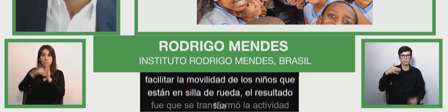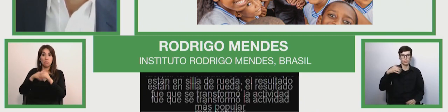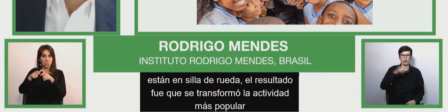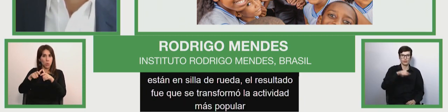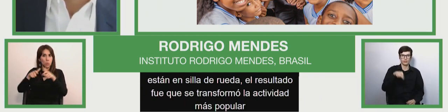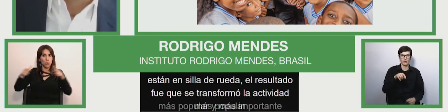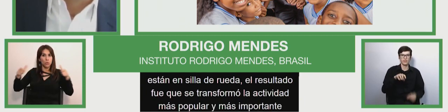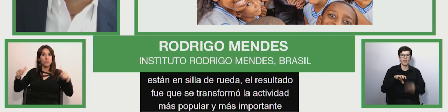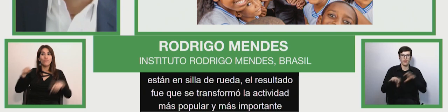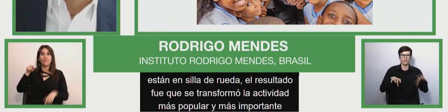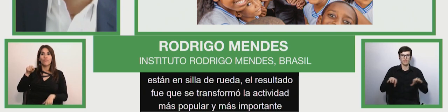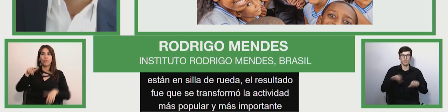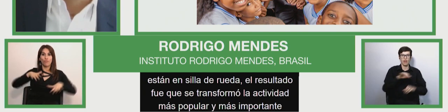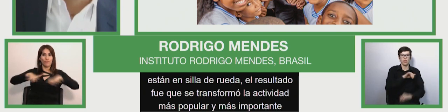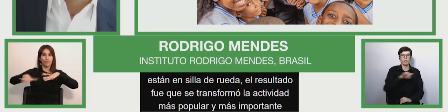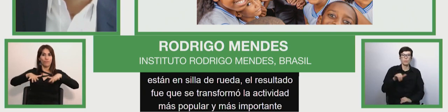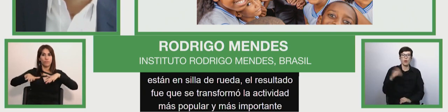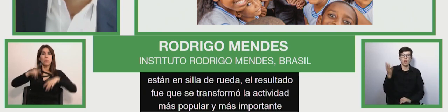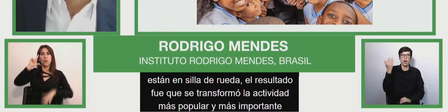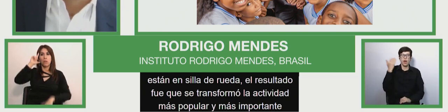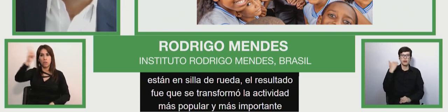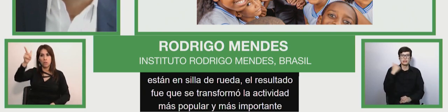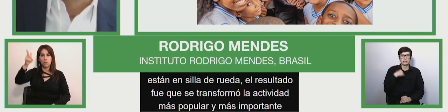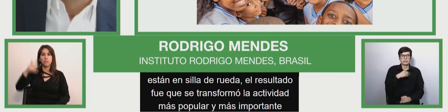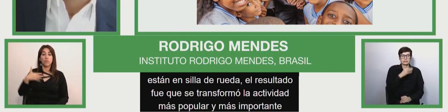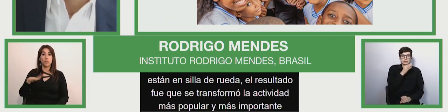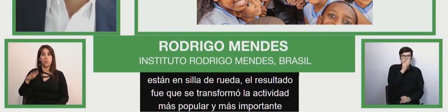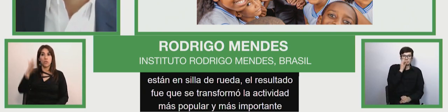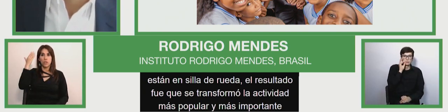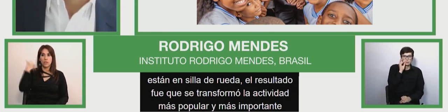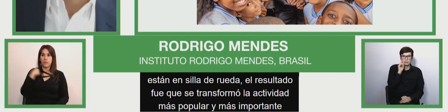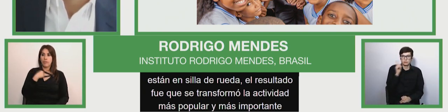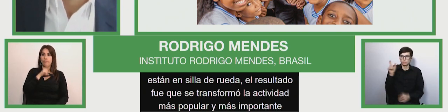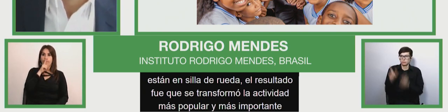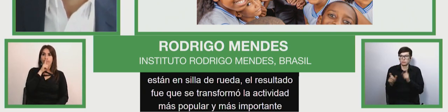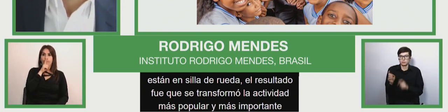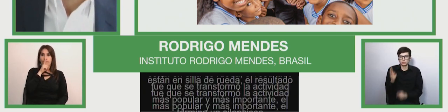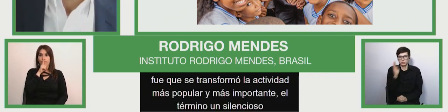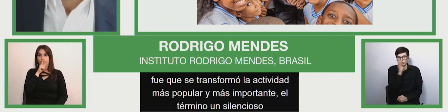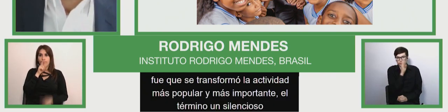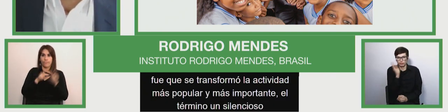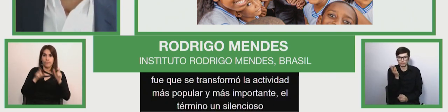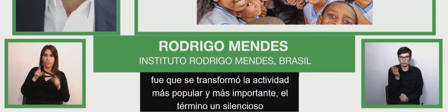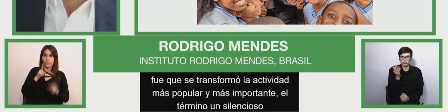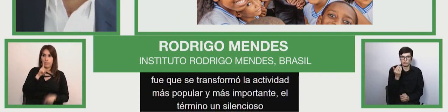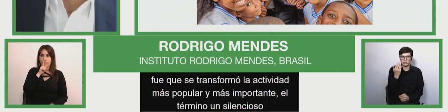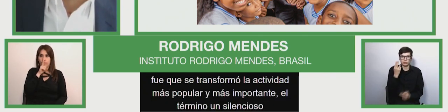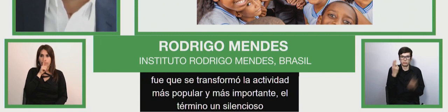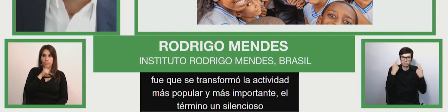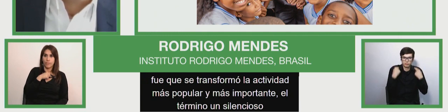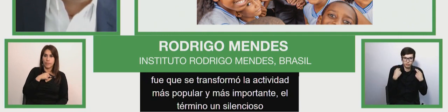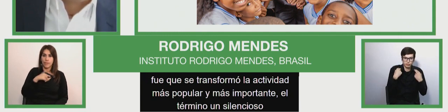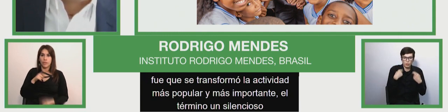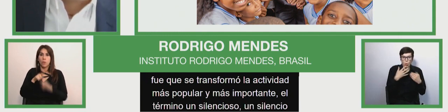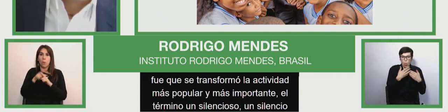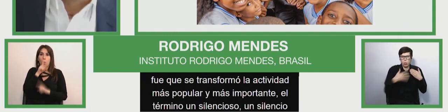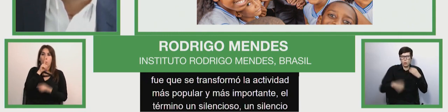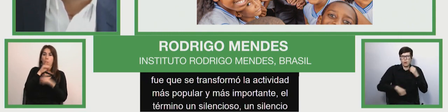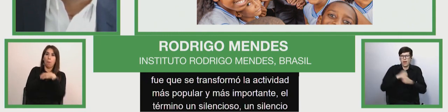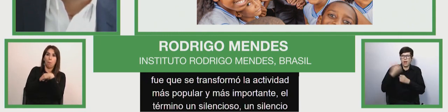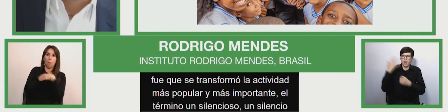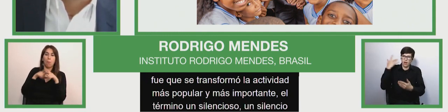the most popular activity of the school. And most important, Maria ended a painful